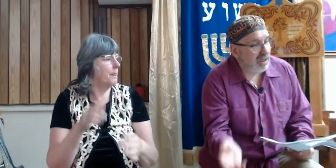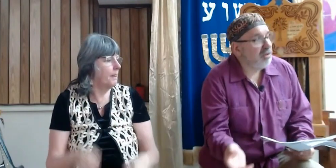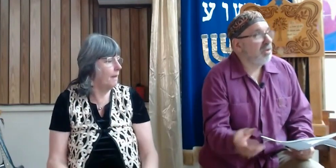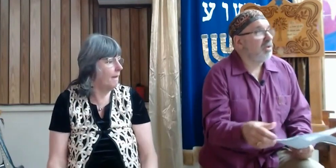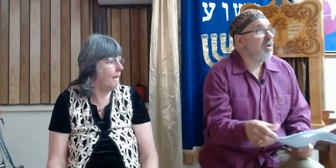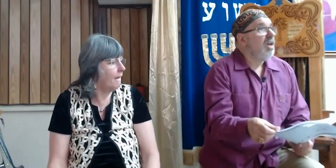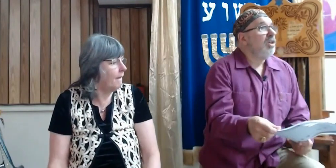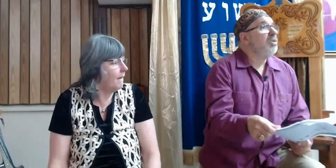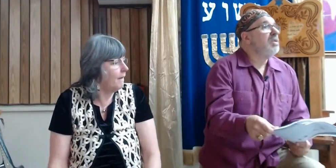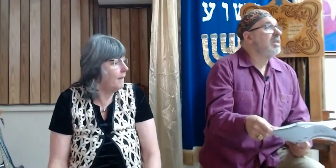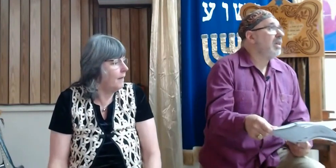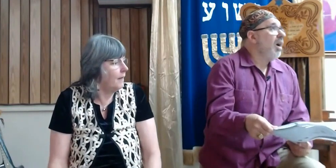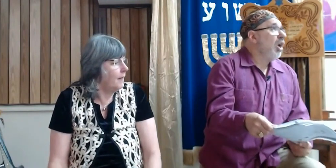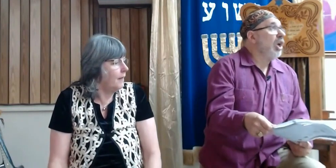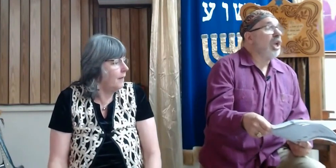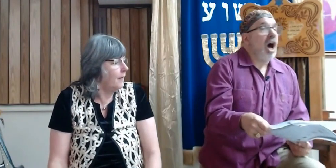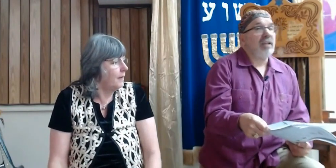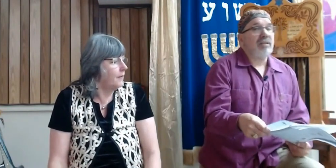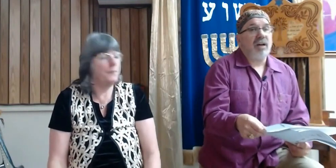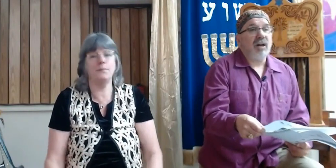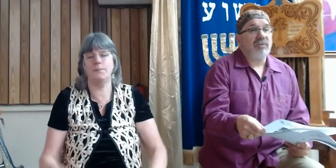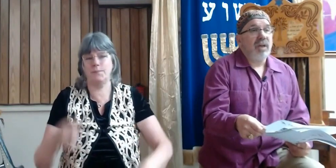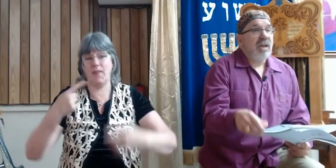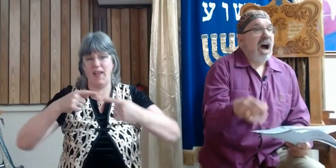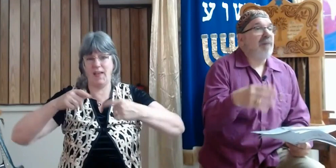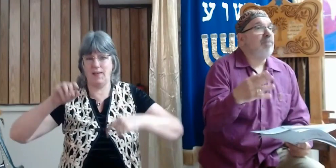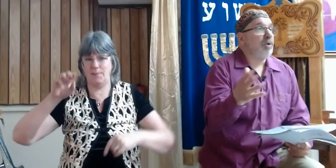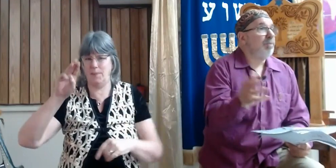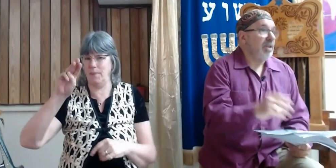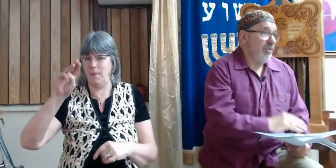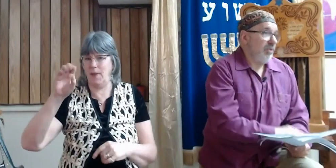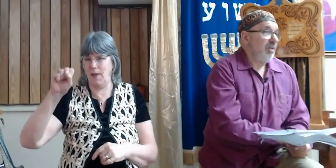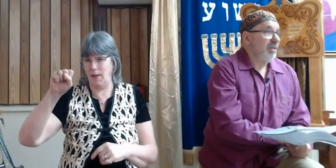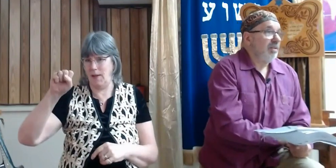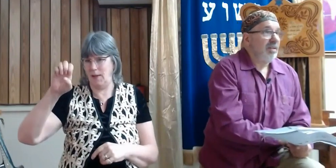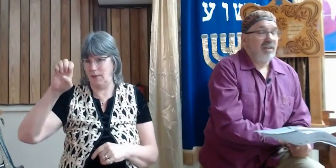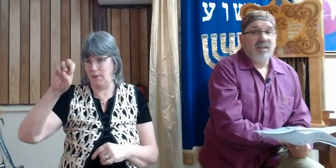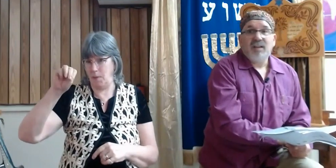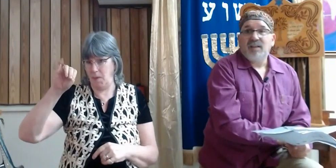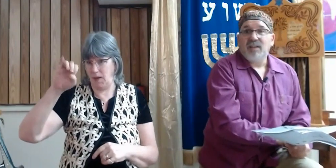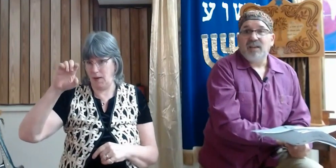language, and literature, uses a lot of hyperboles,